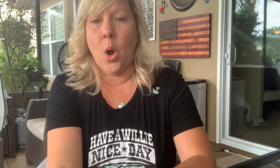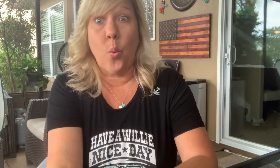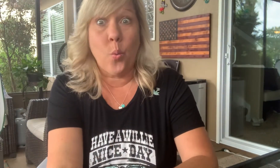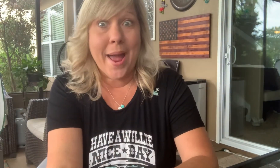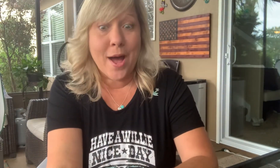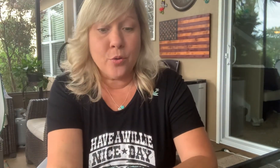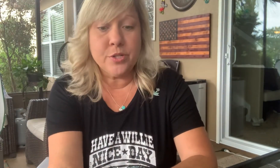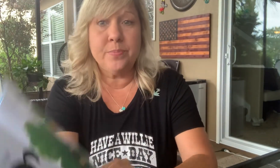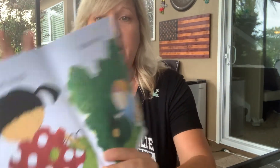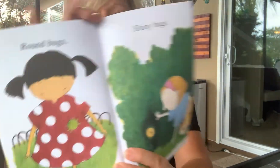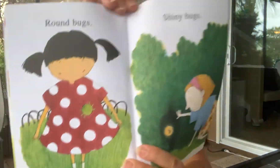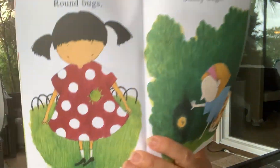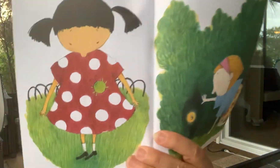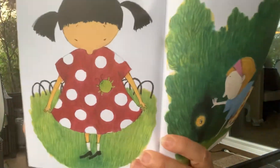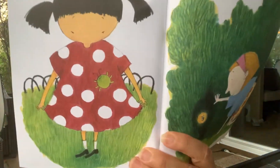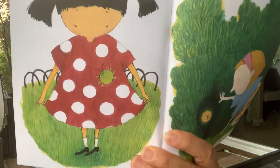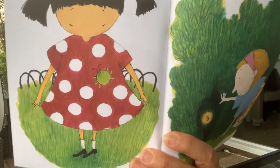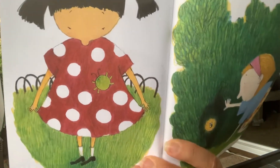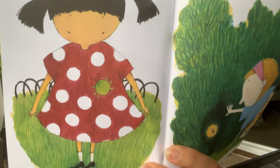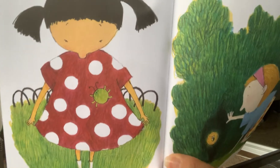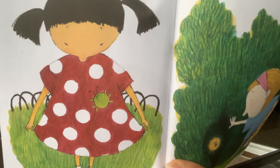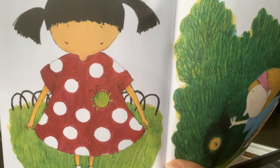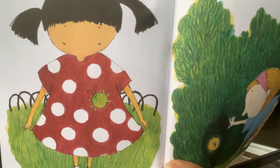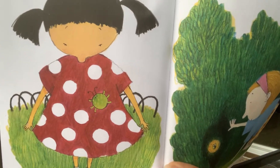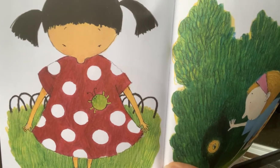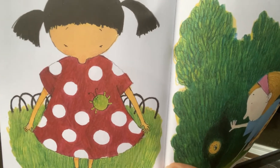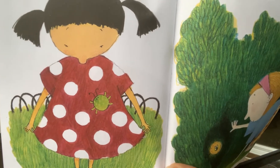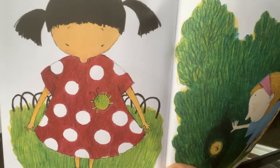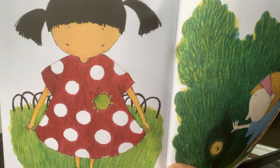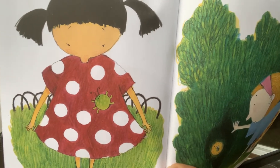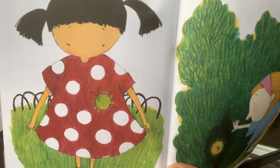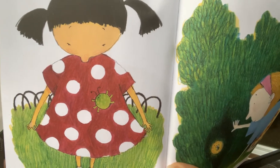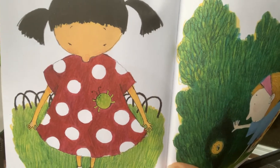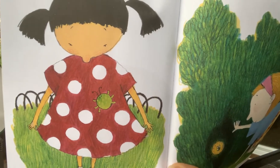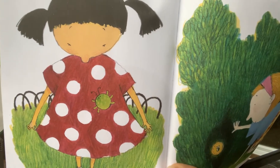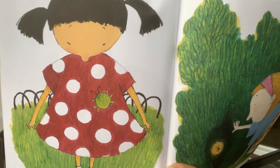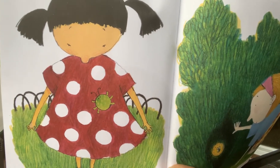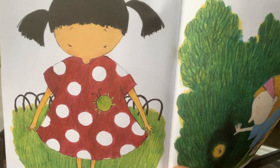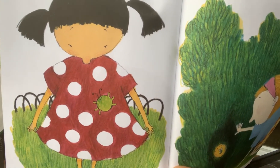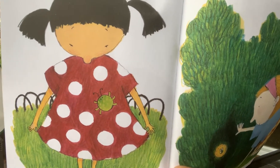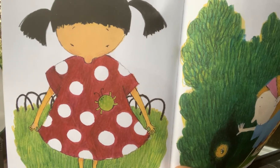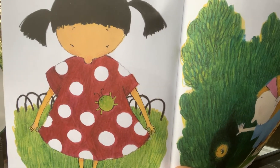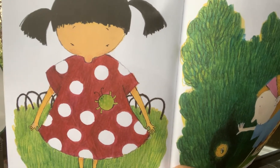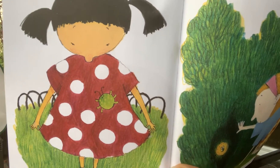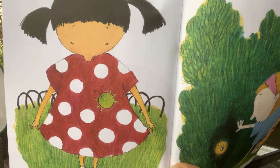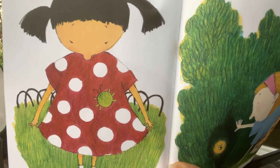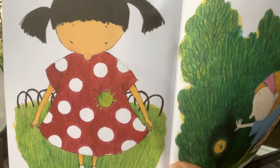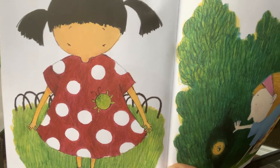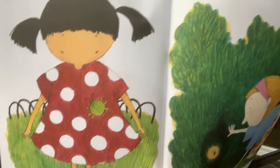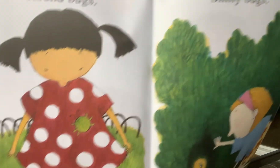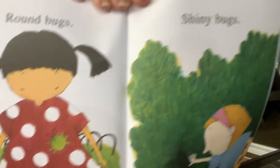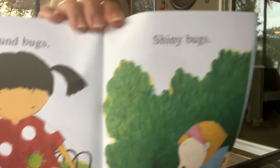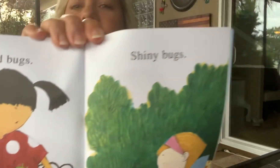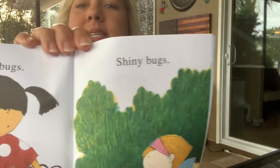Round bugs. Look at how cute. Oh, I can see his six legs. His two antennas.